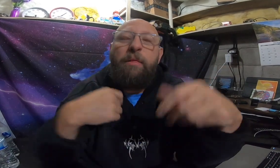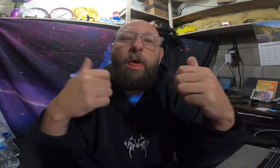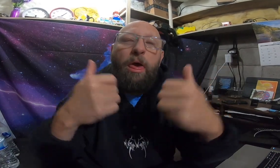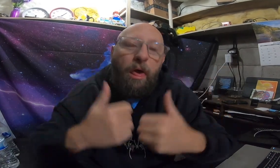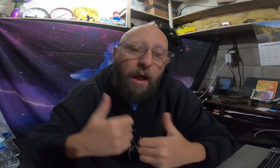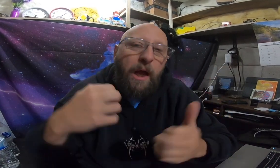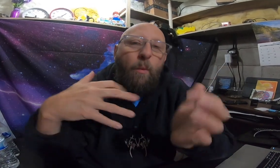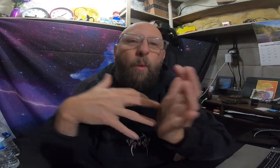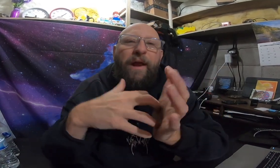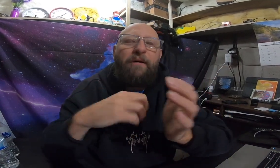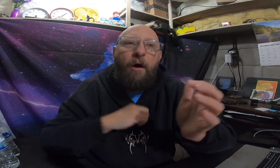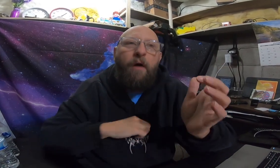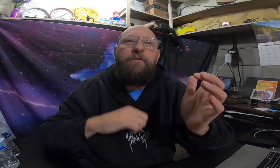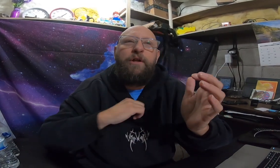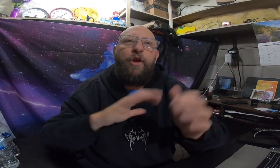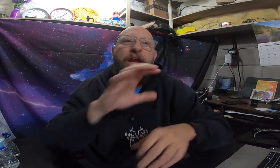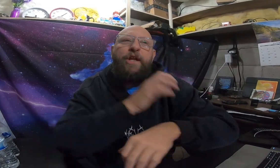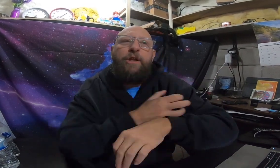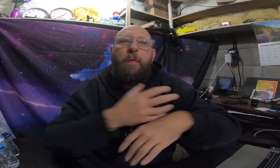hear, I get weak coughing, and it's